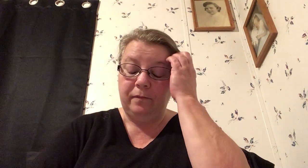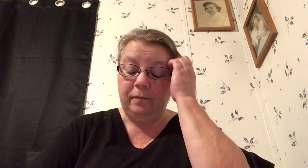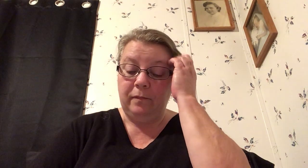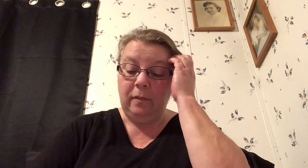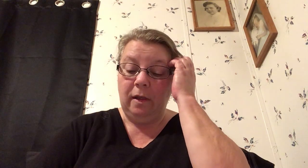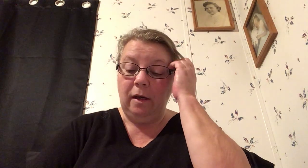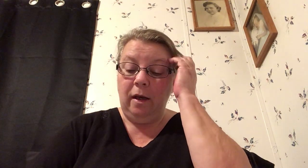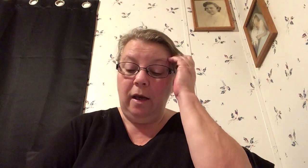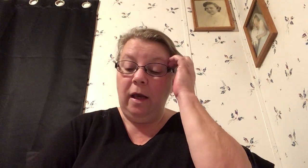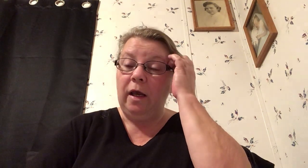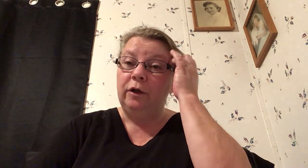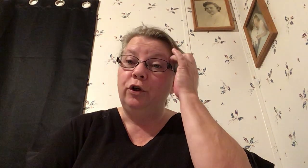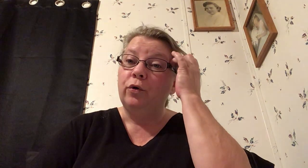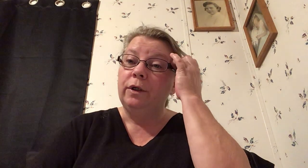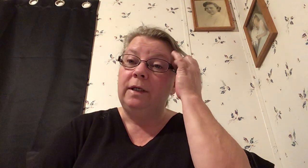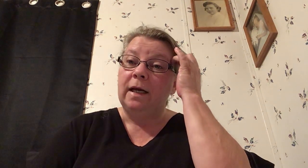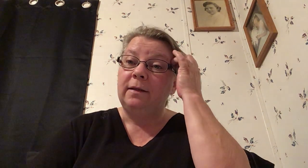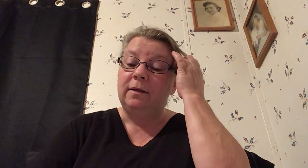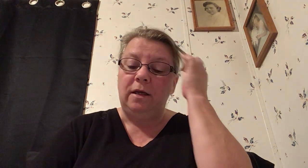and your destiny